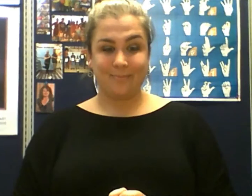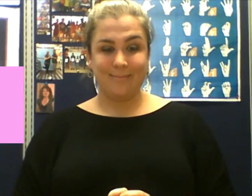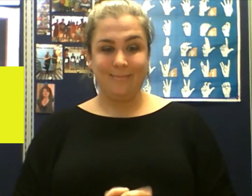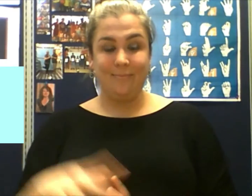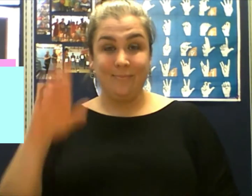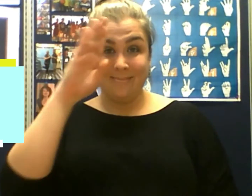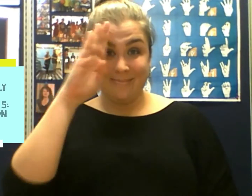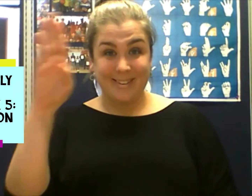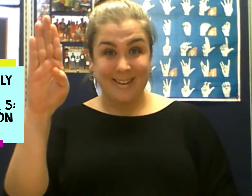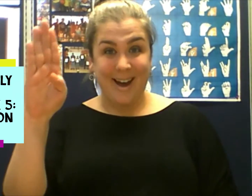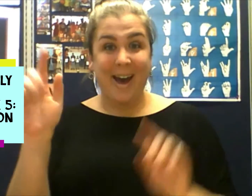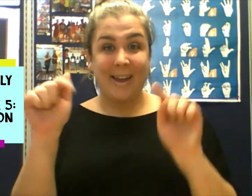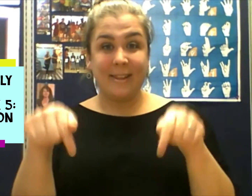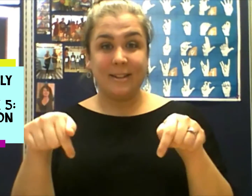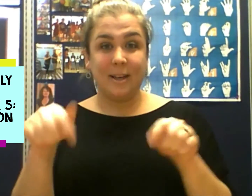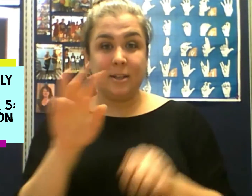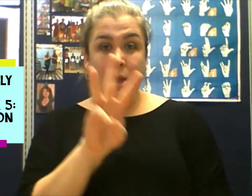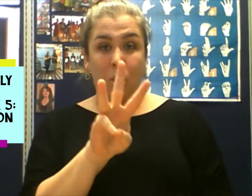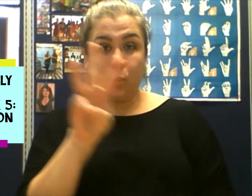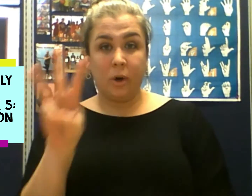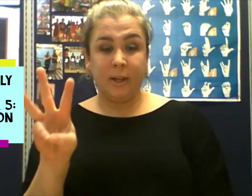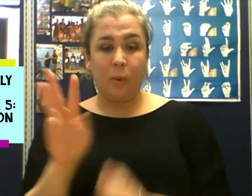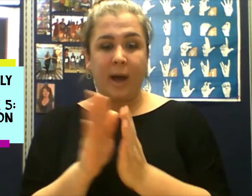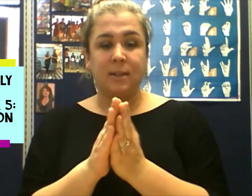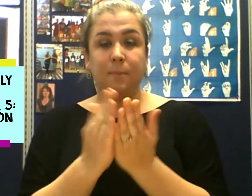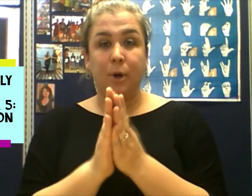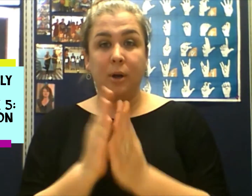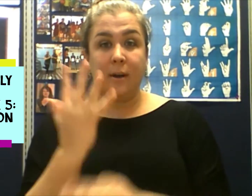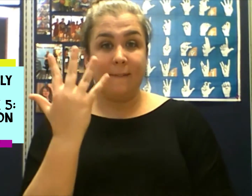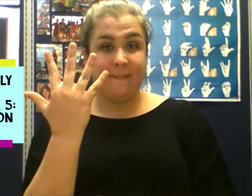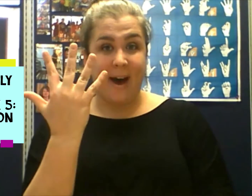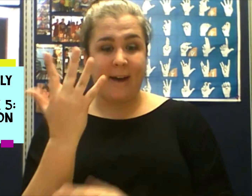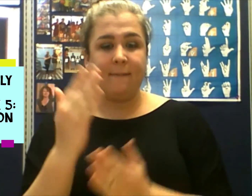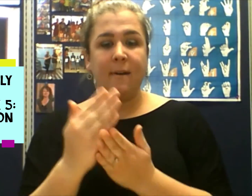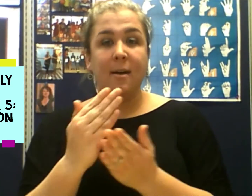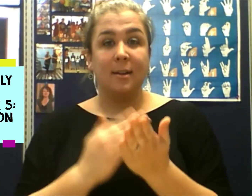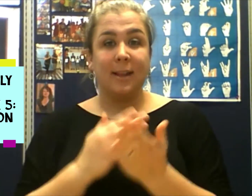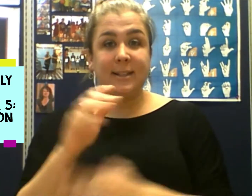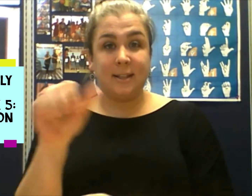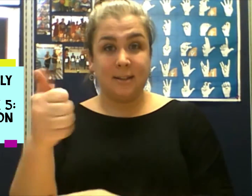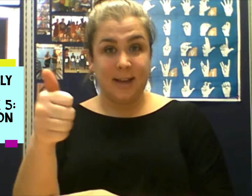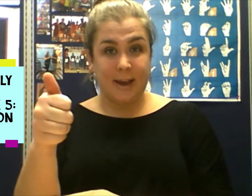Hi, this is WordlyWise, Book 5, Lesson 10.